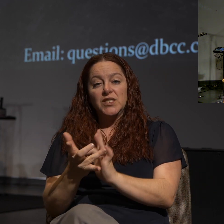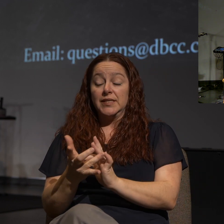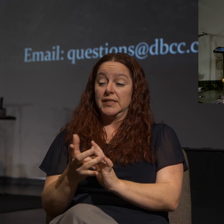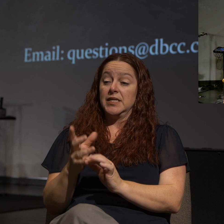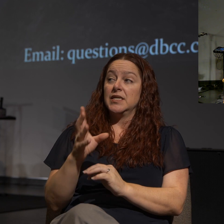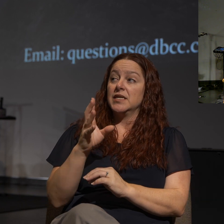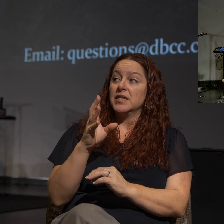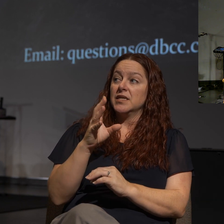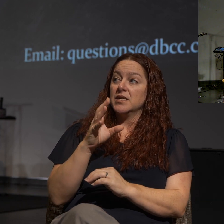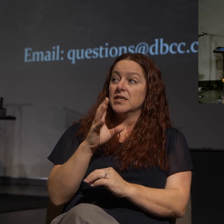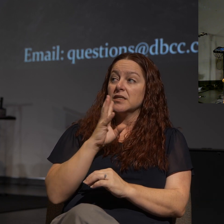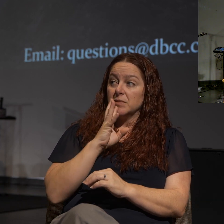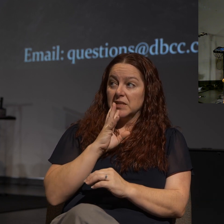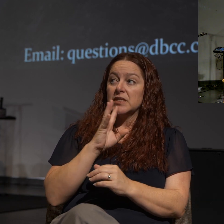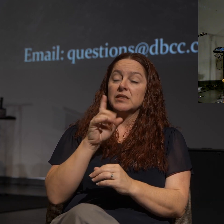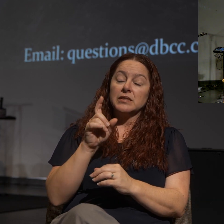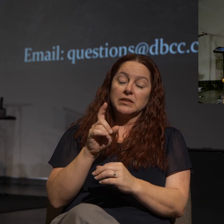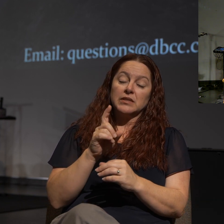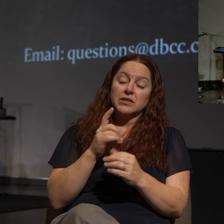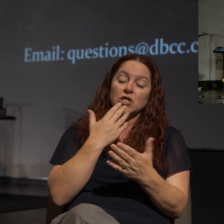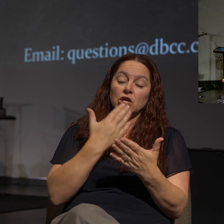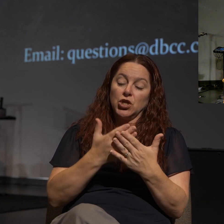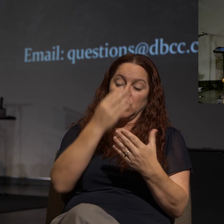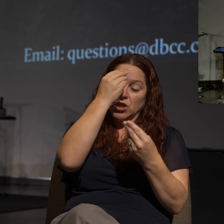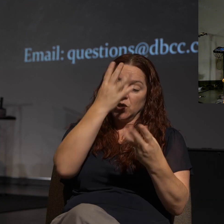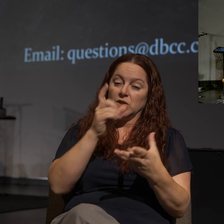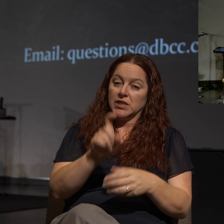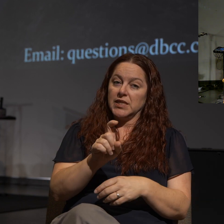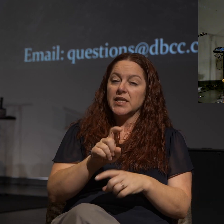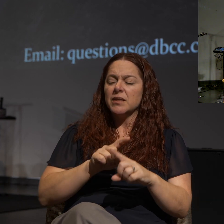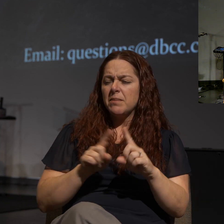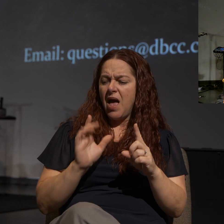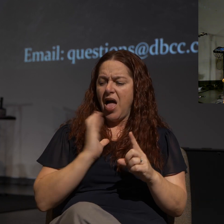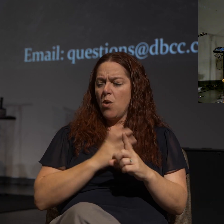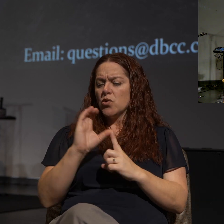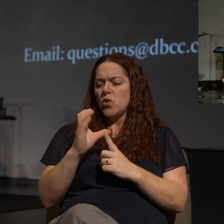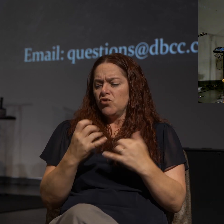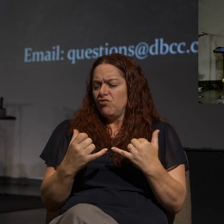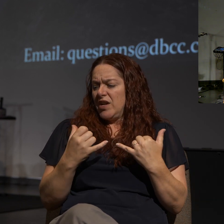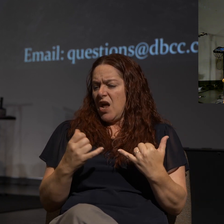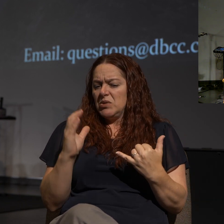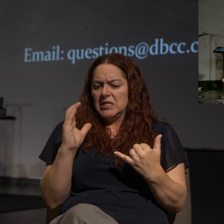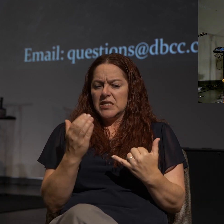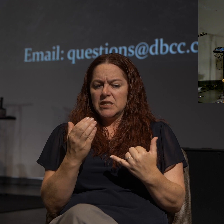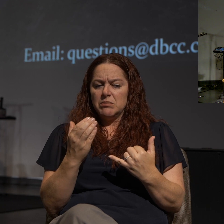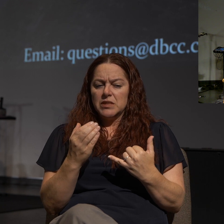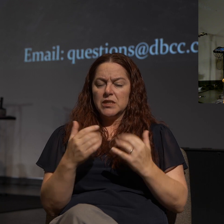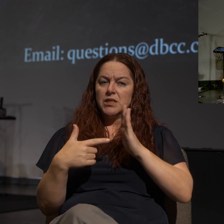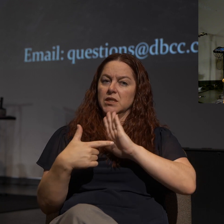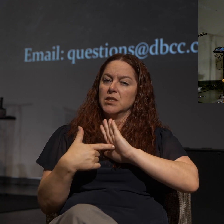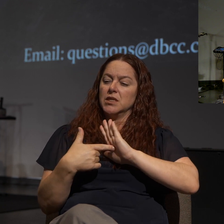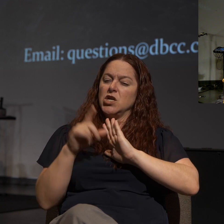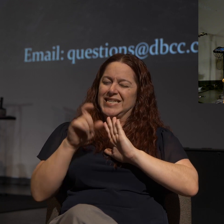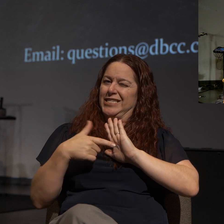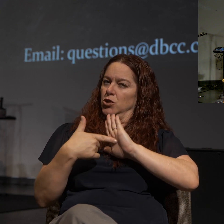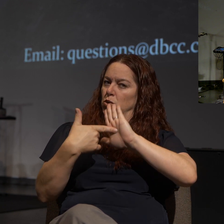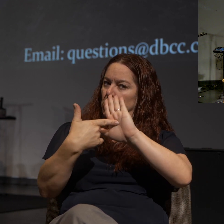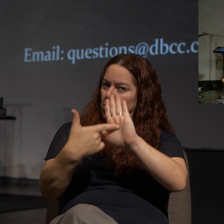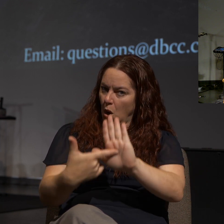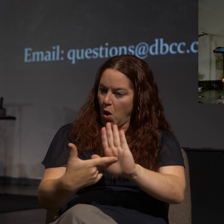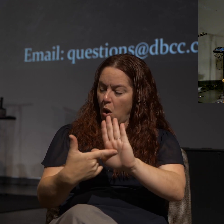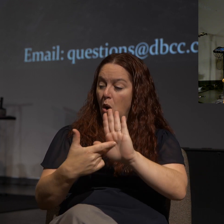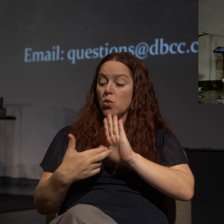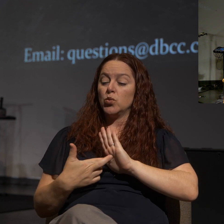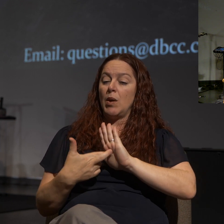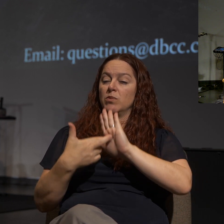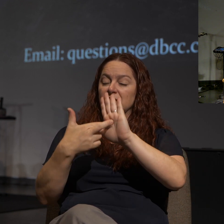is needed. But in our current culture, it seems as though there needs to be some showing of and some representing